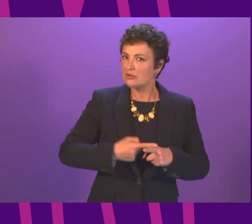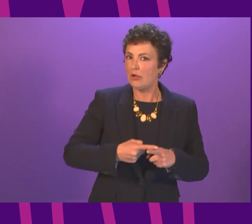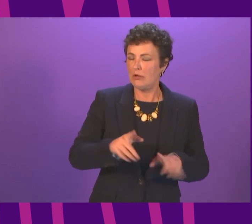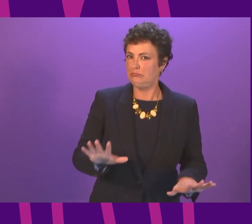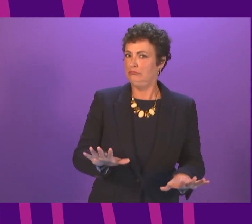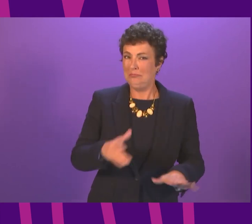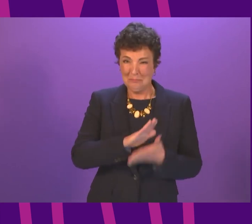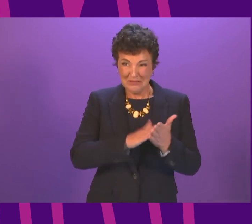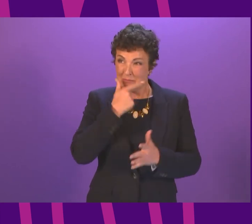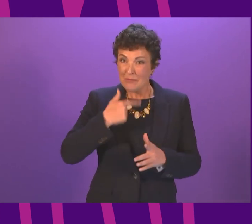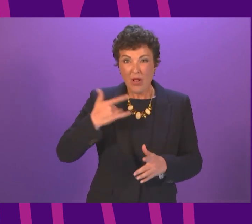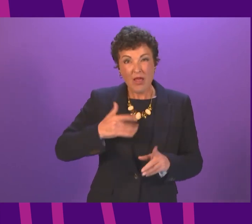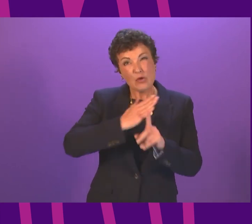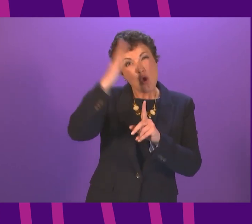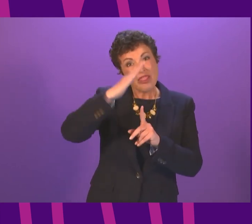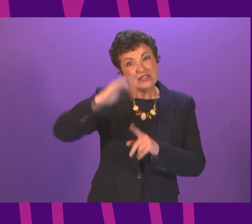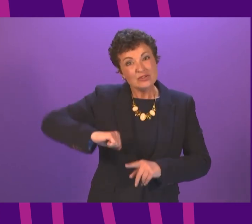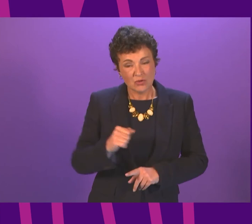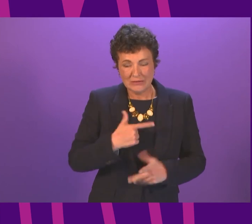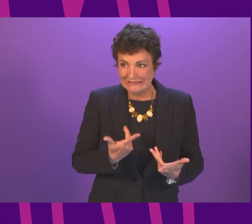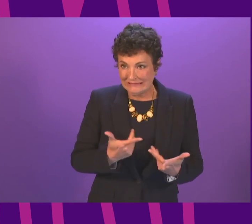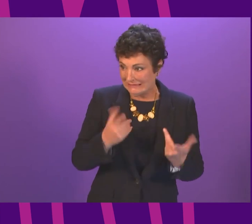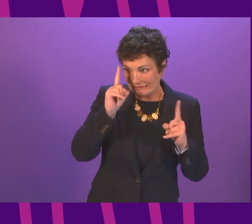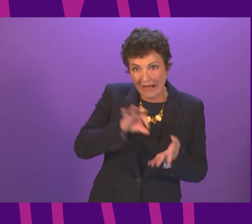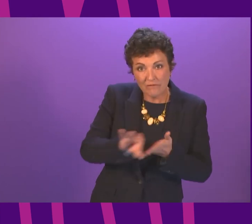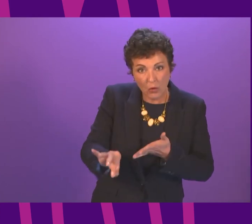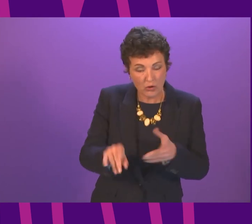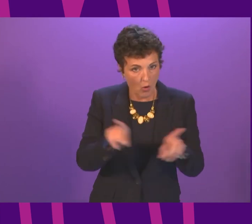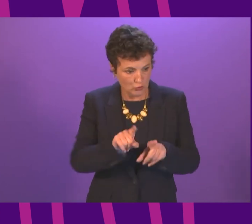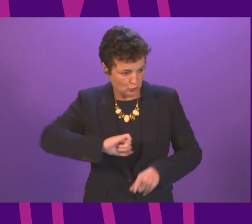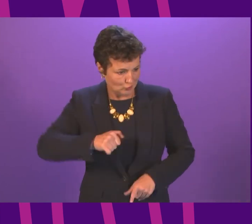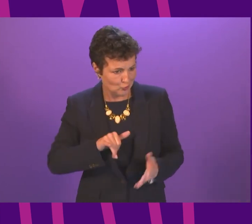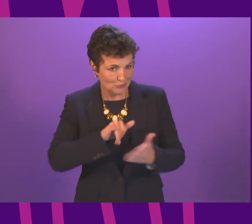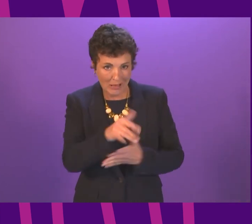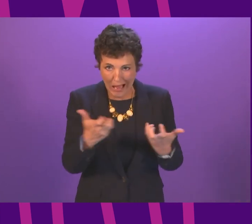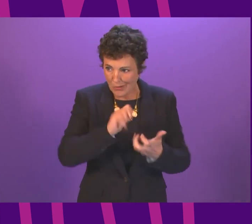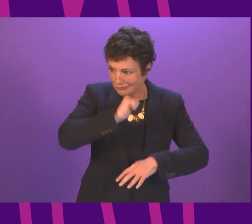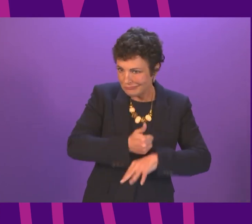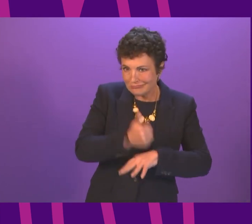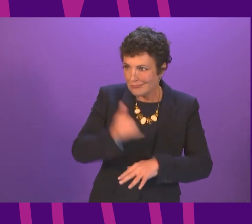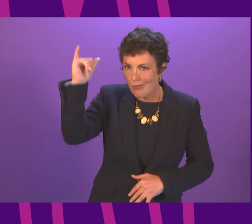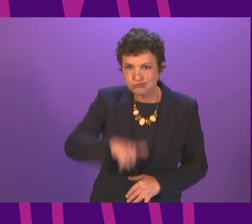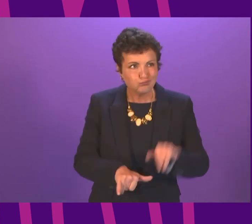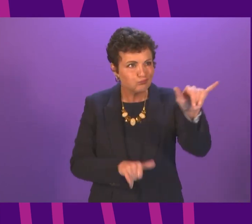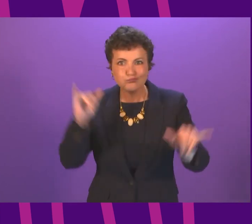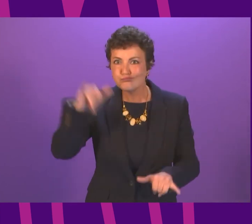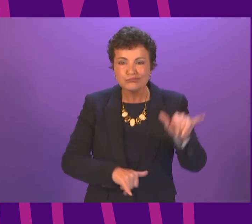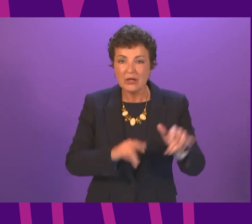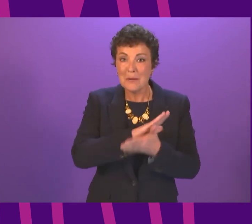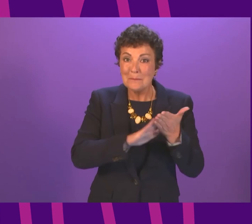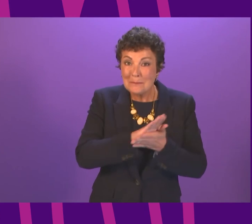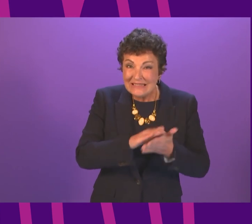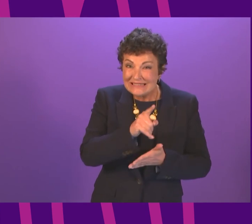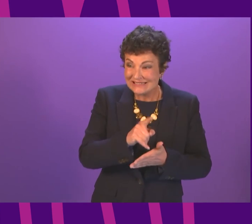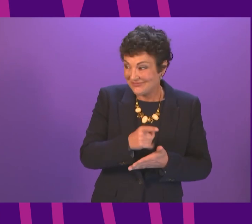many people in the North East out of travelling. It will hinder the ability for Scottish airports to re-establish connectivity and potentially pushes passengers to travel